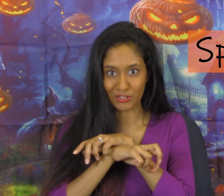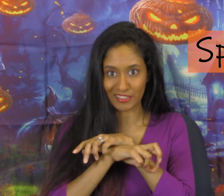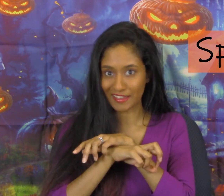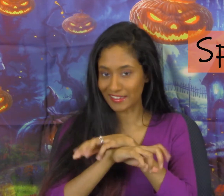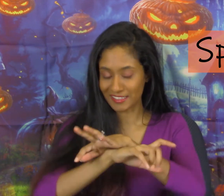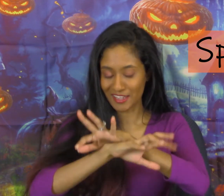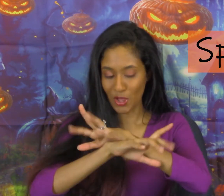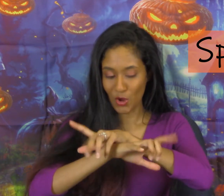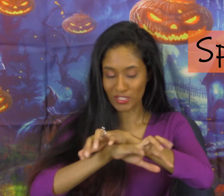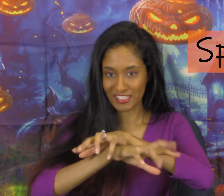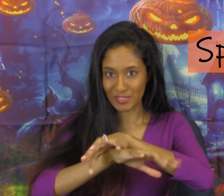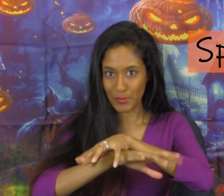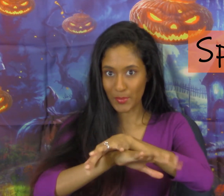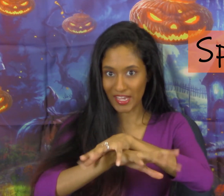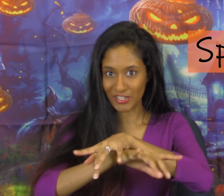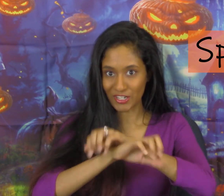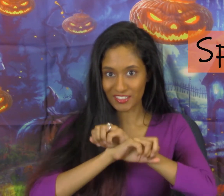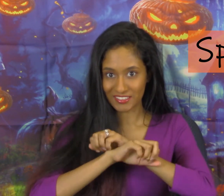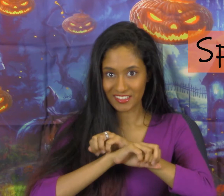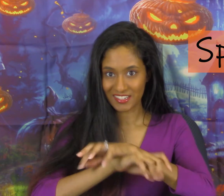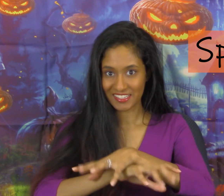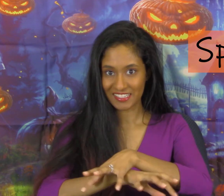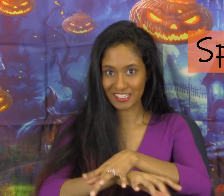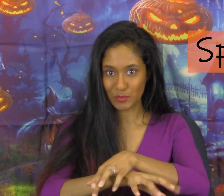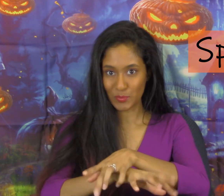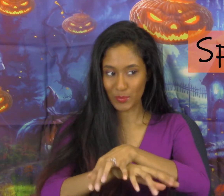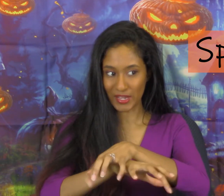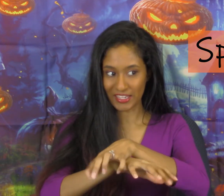legs spider spider